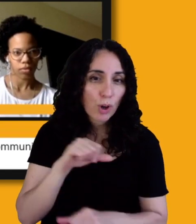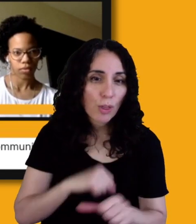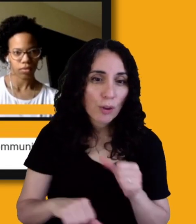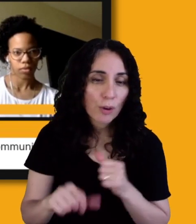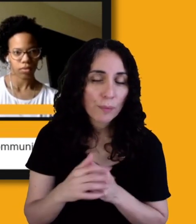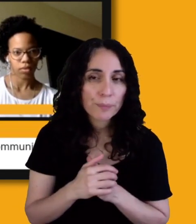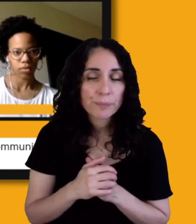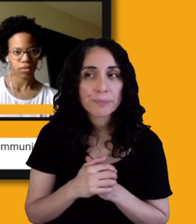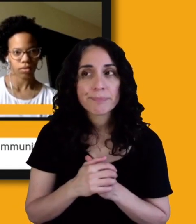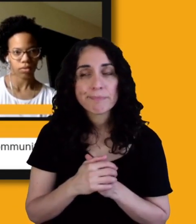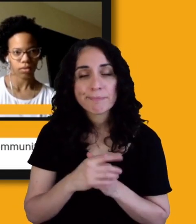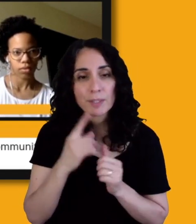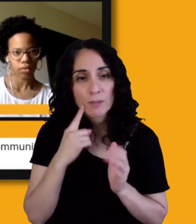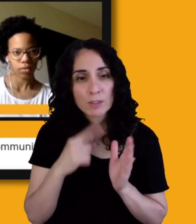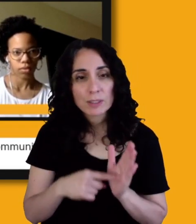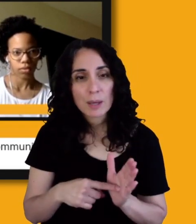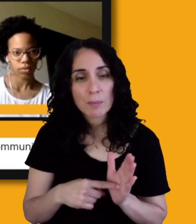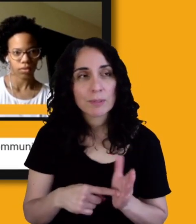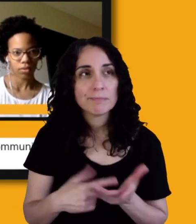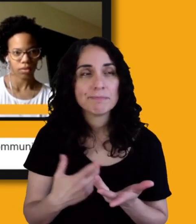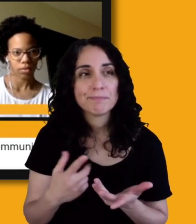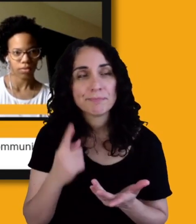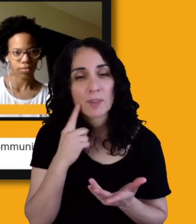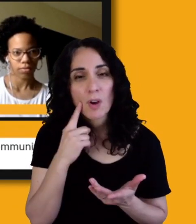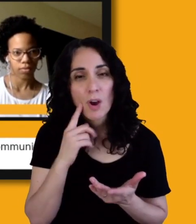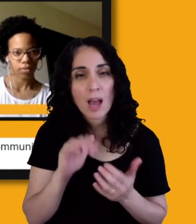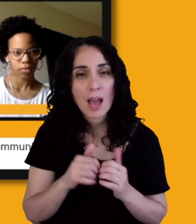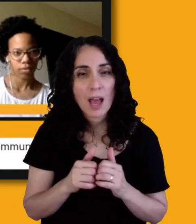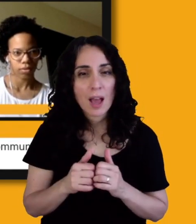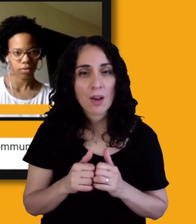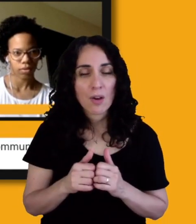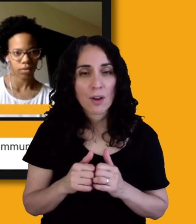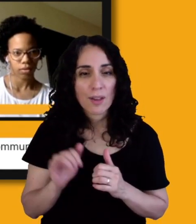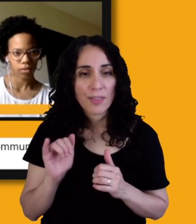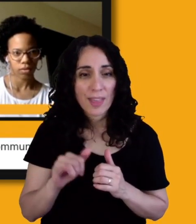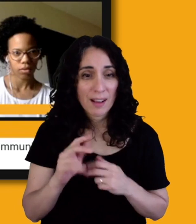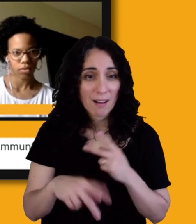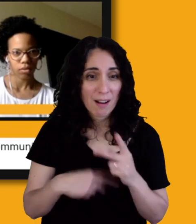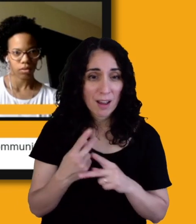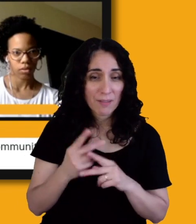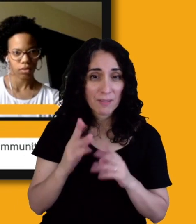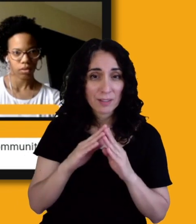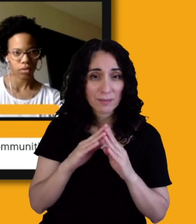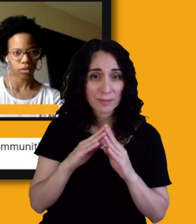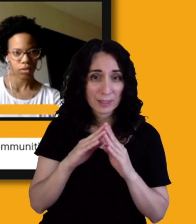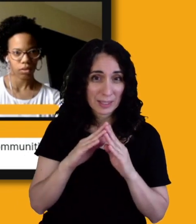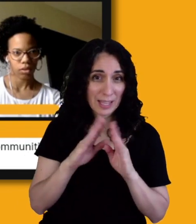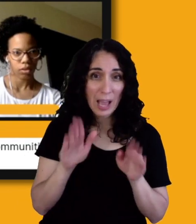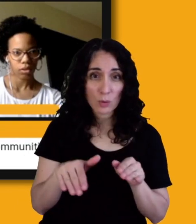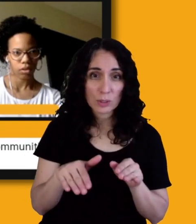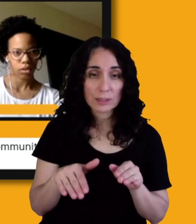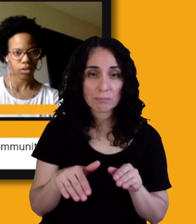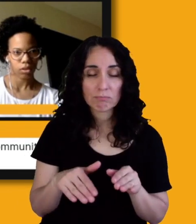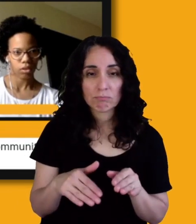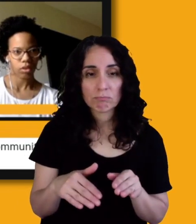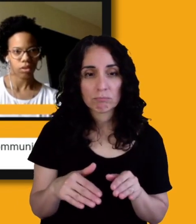you an example, and I'm not, I haven't thought about how this applies, but in that kind of housing, what we would try to do is think about a multiple,